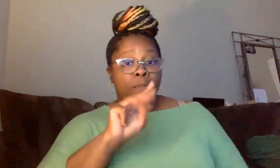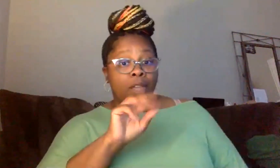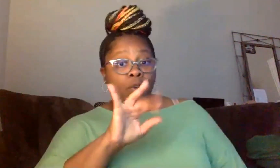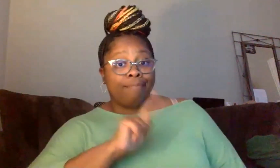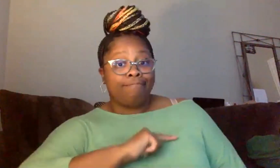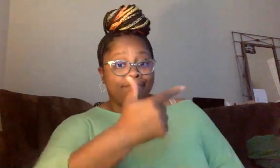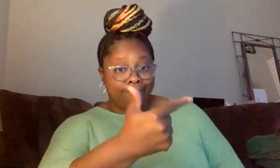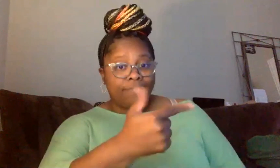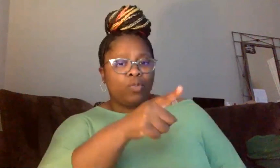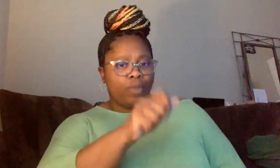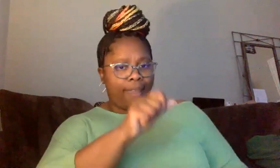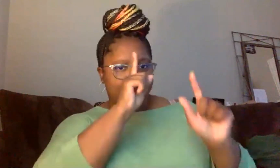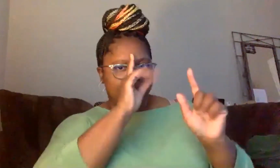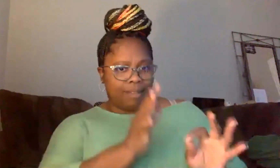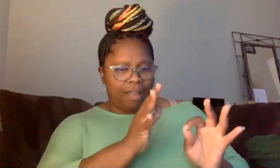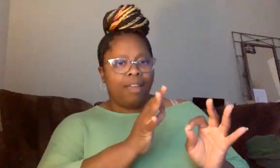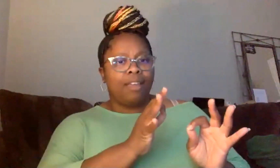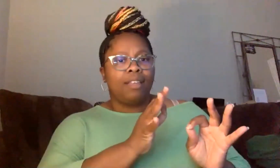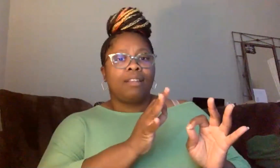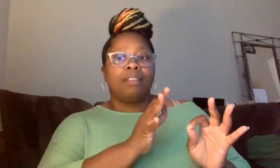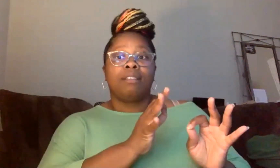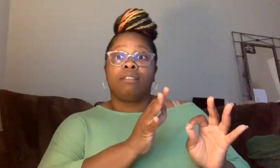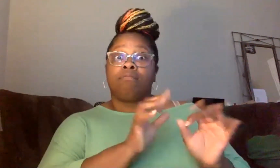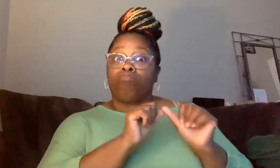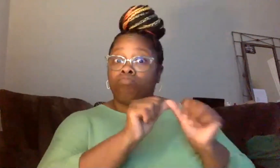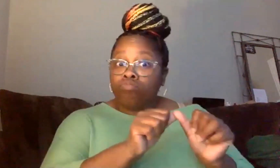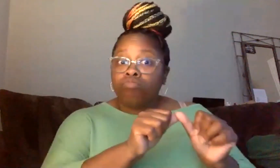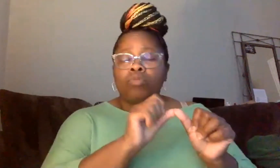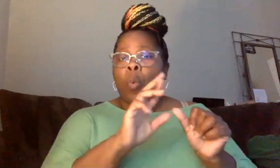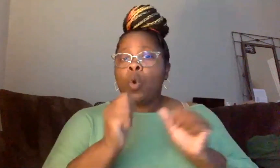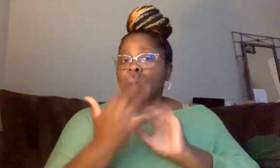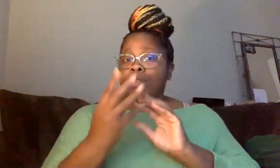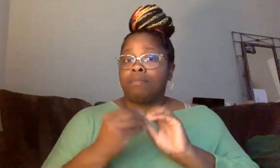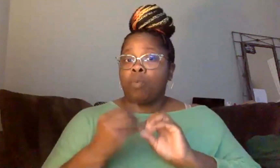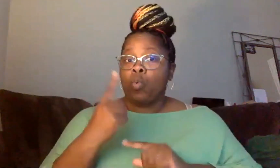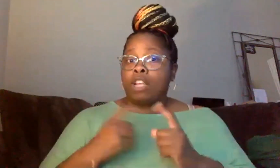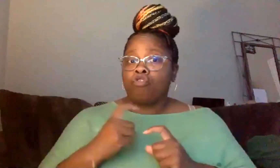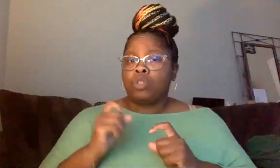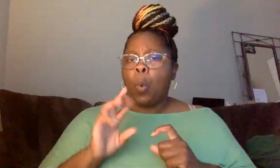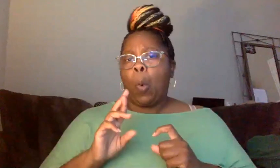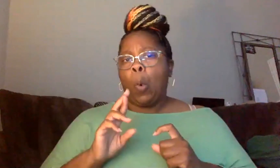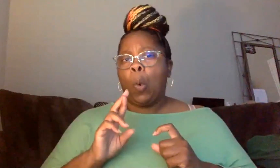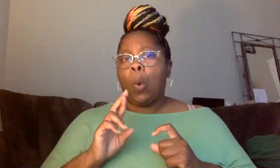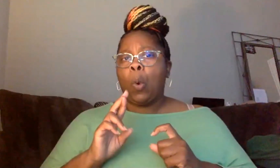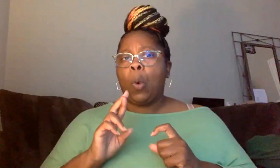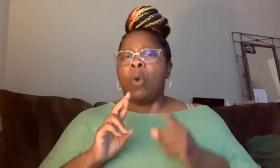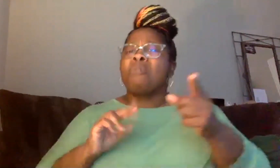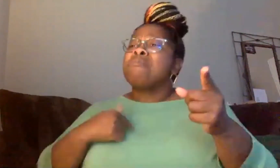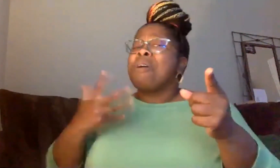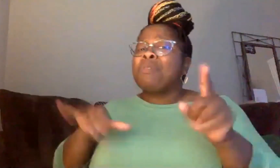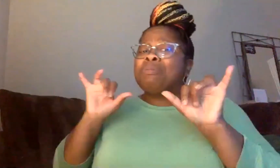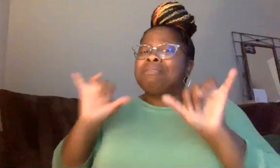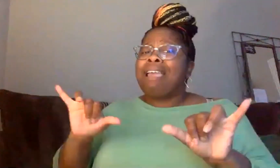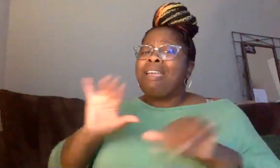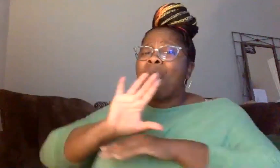it over back to you and you can decide whether you want to proceed whether you want to address any more questions or hopefully I want to stay here all night.